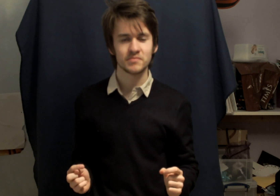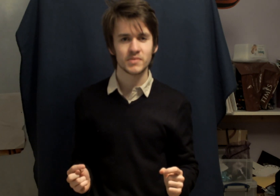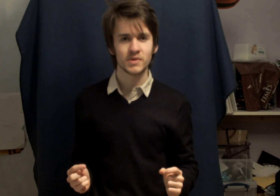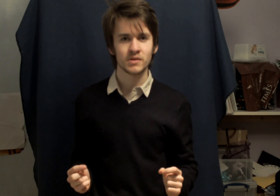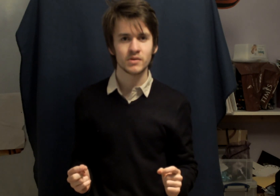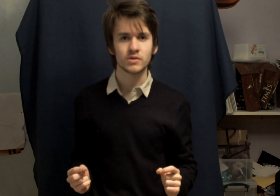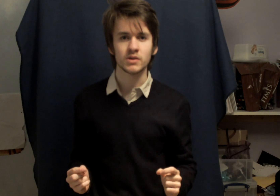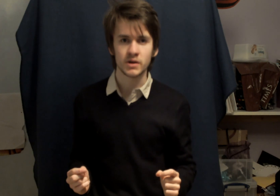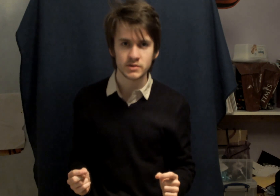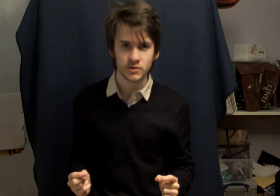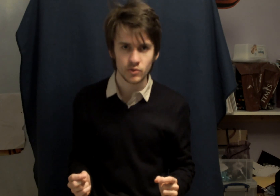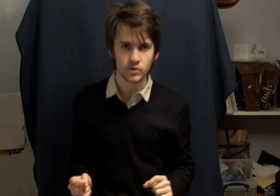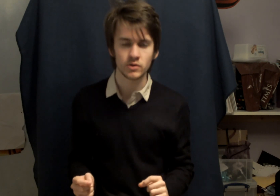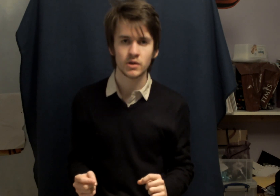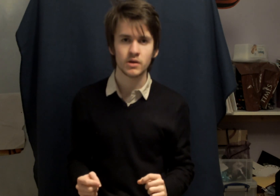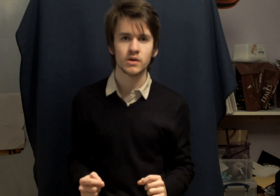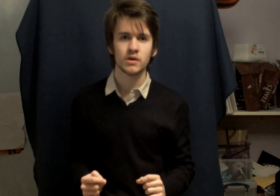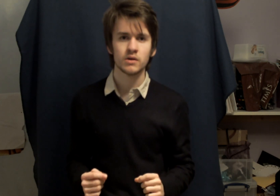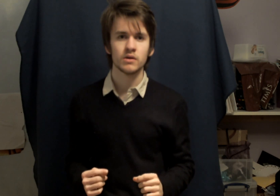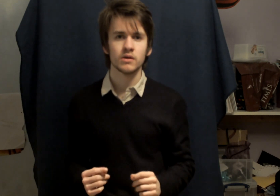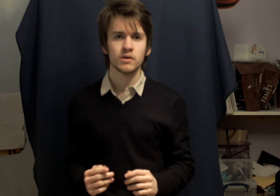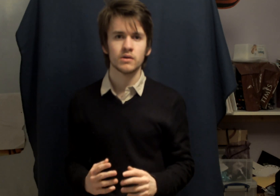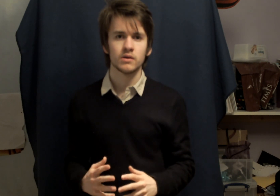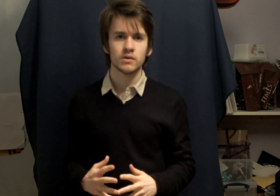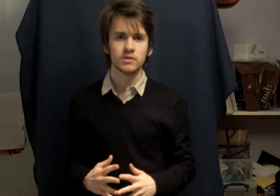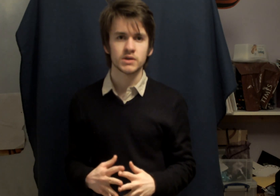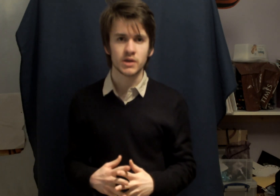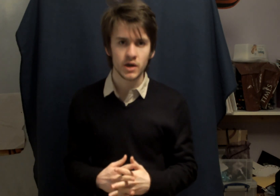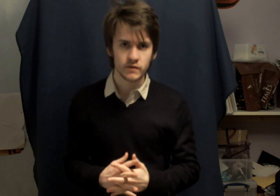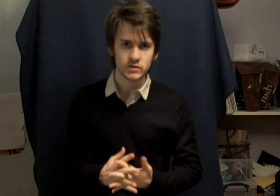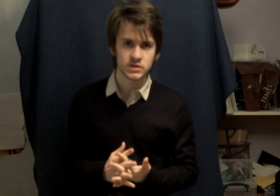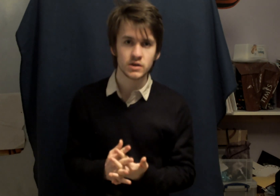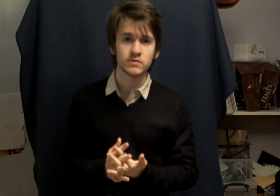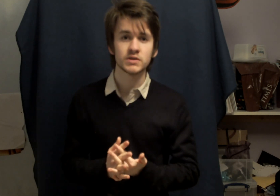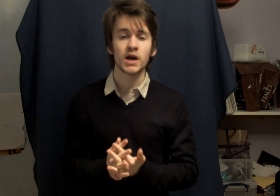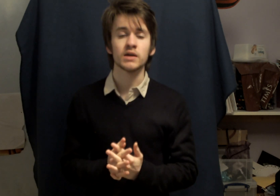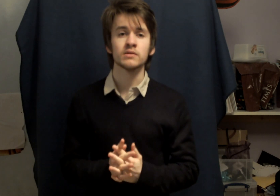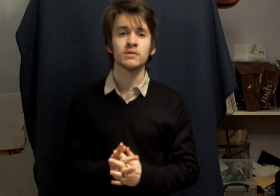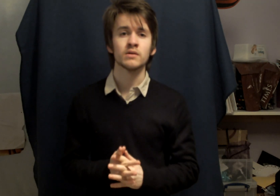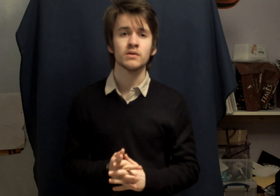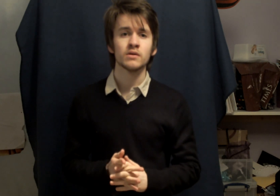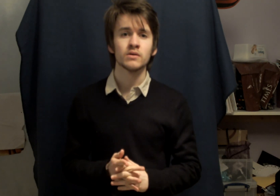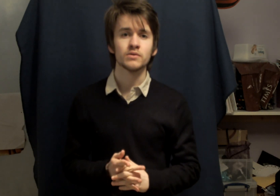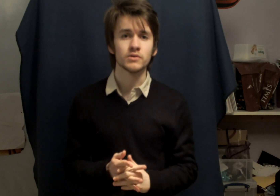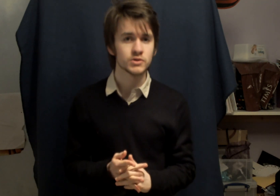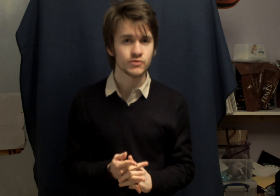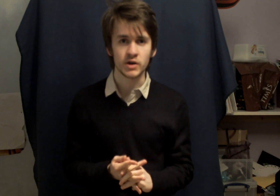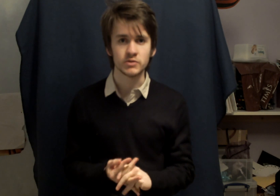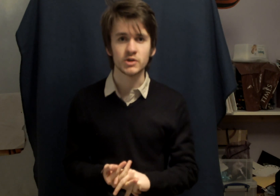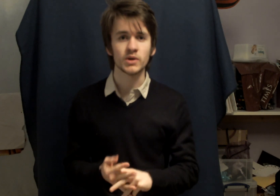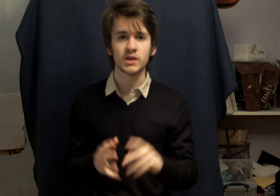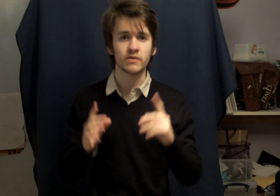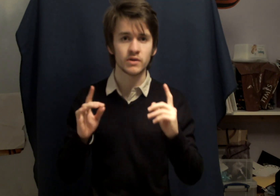good night to you all take care of yourselves and those around you and never